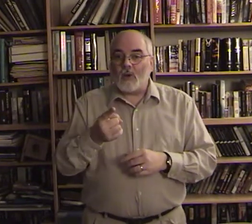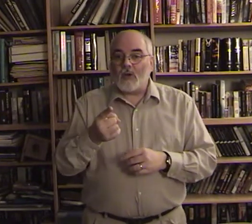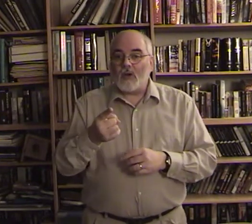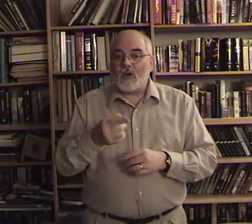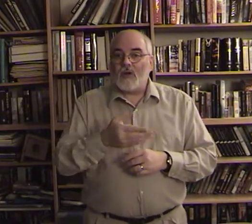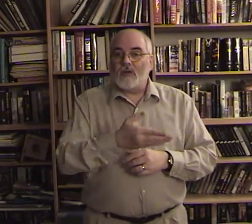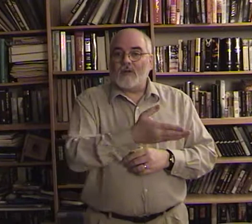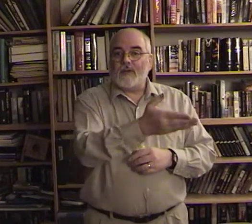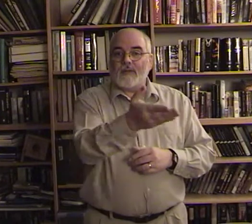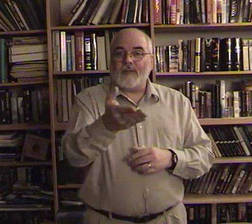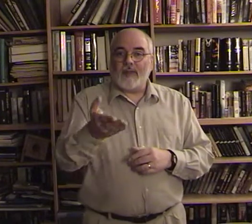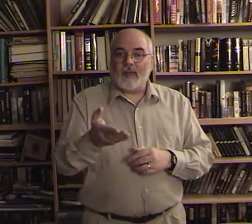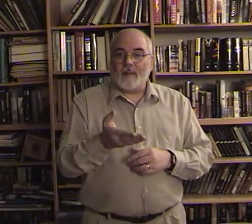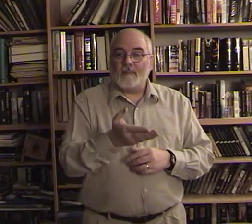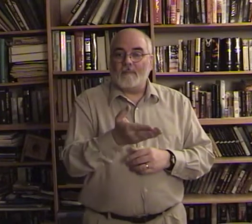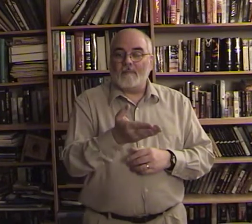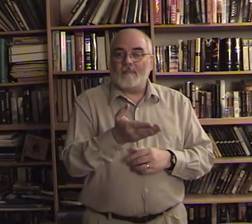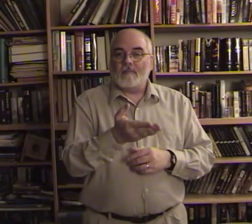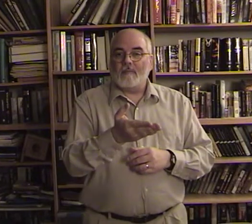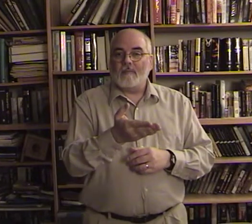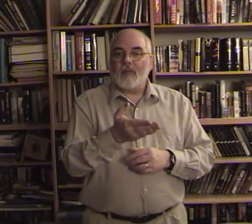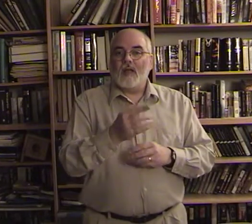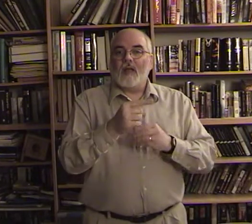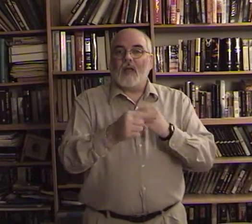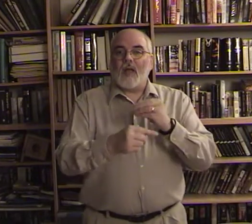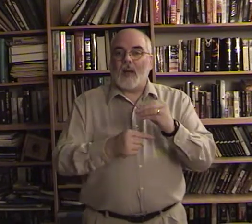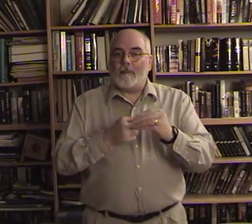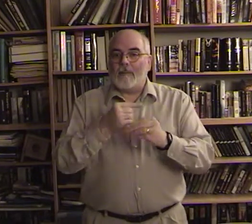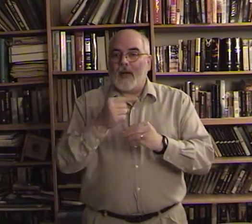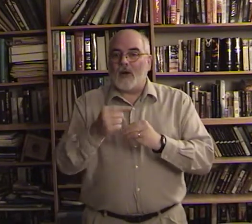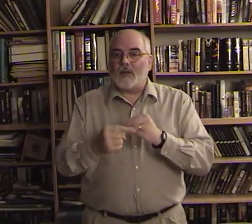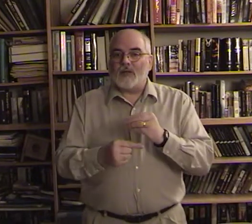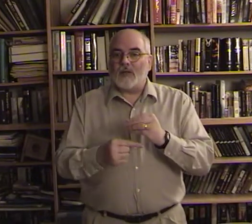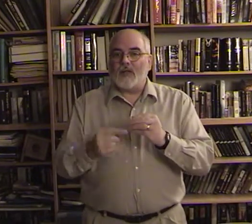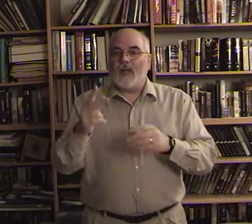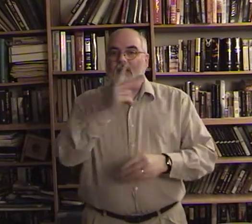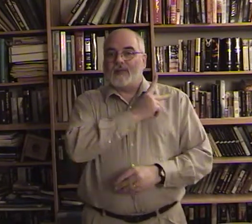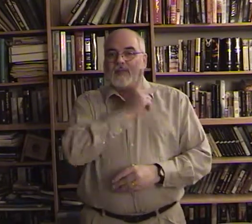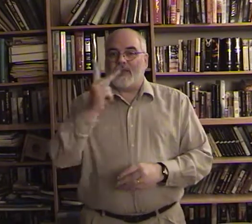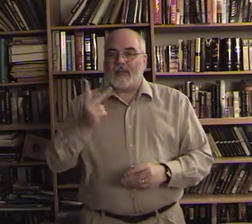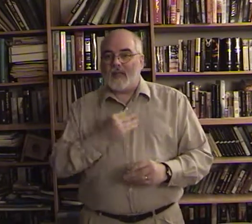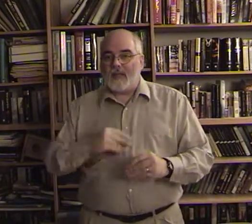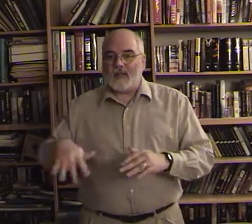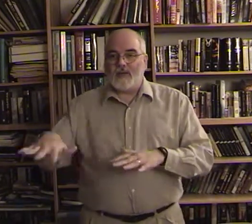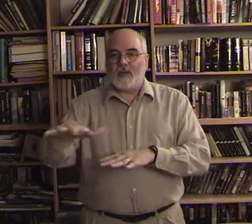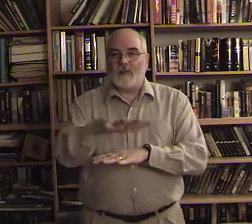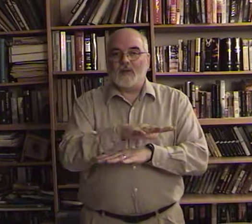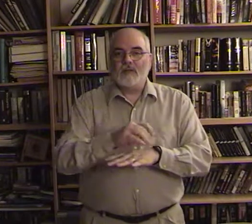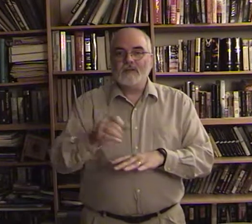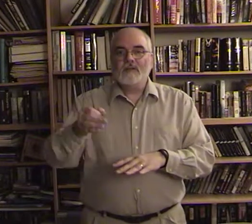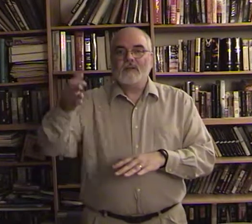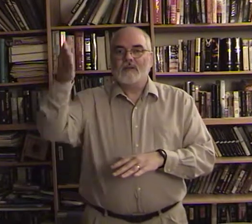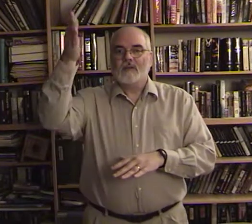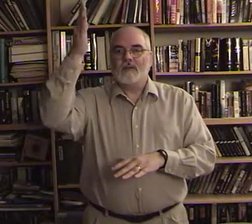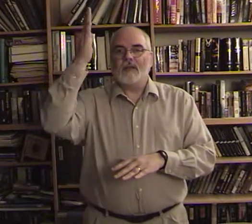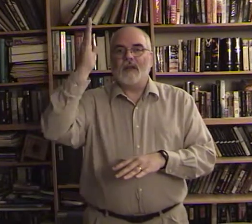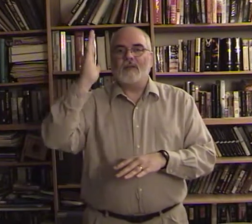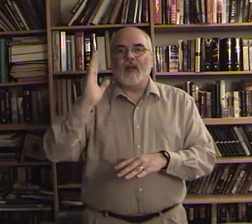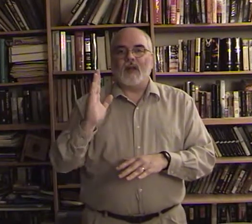to them about the kingdom of god